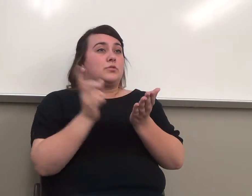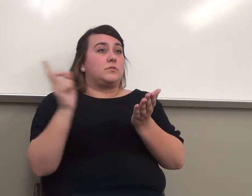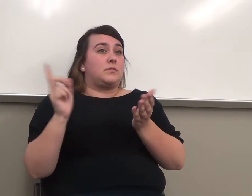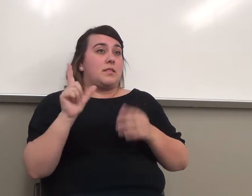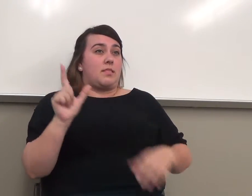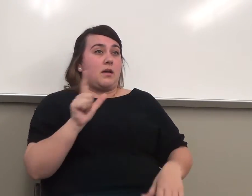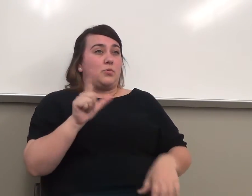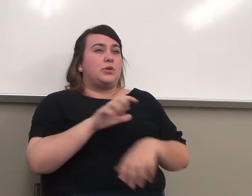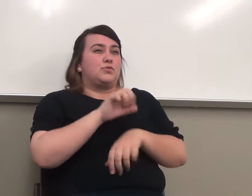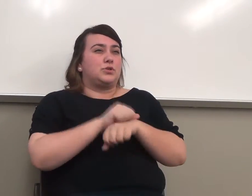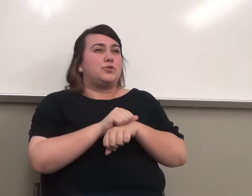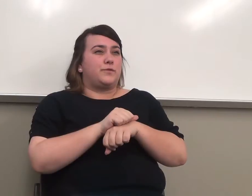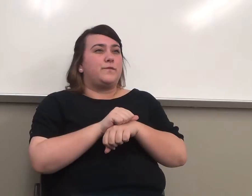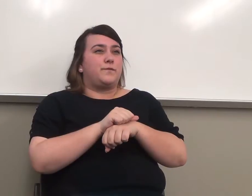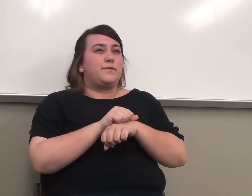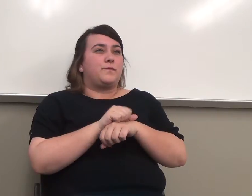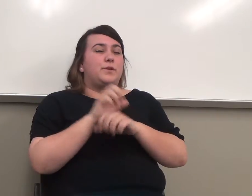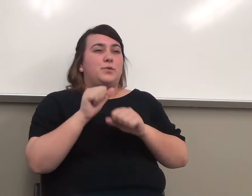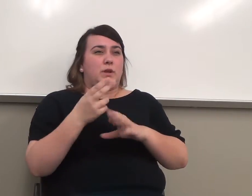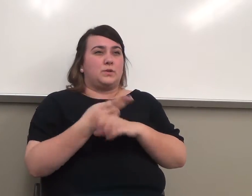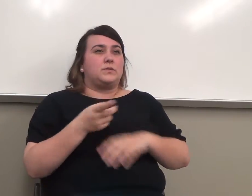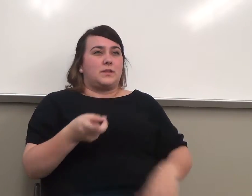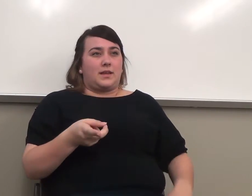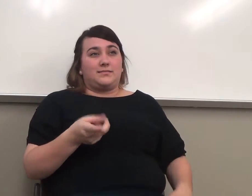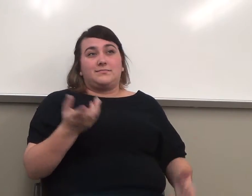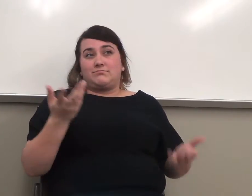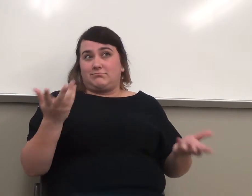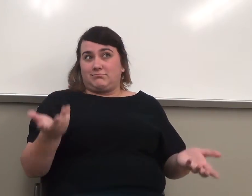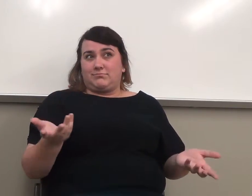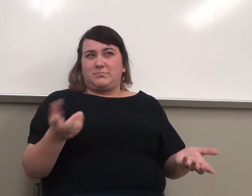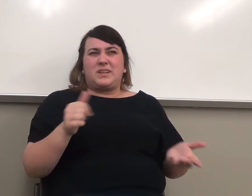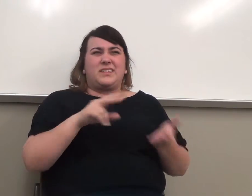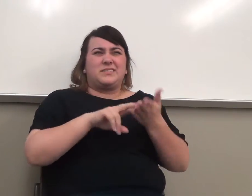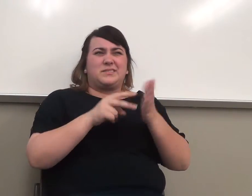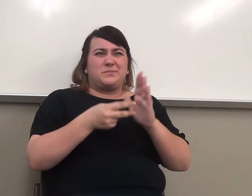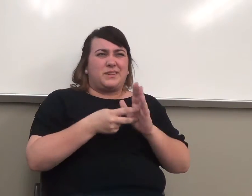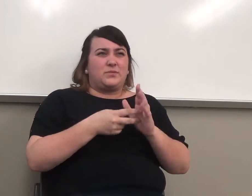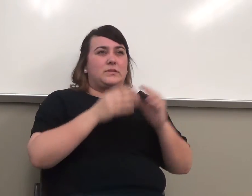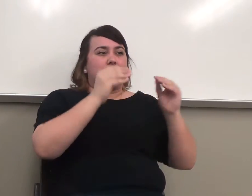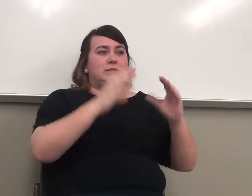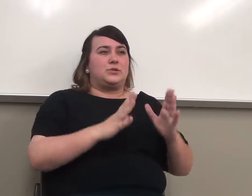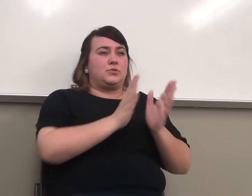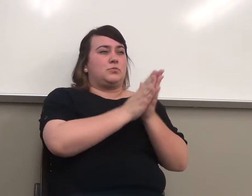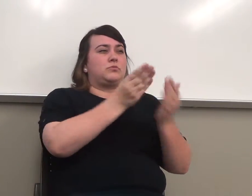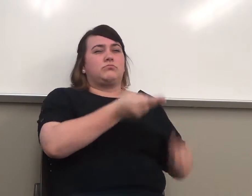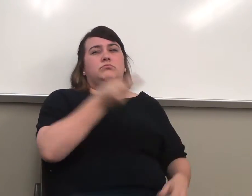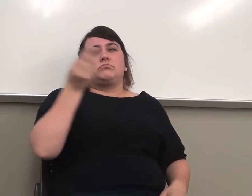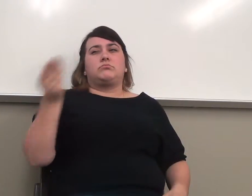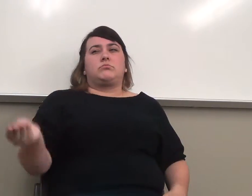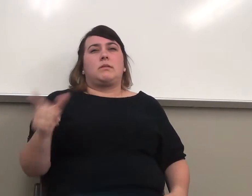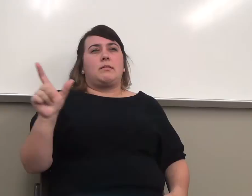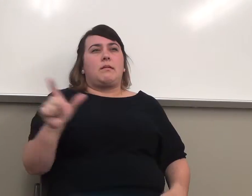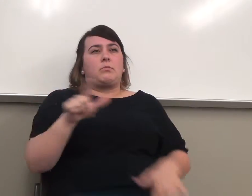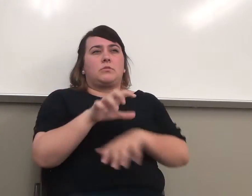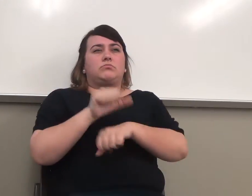reserve in the library. What does that mean, when a teacher puts a book on reserve at the library?